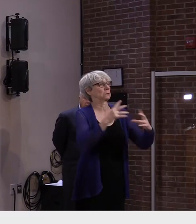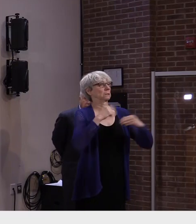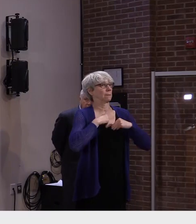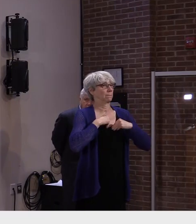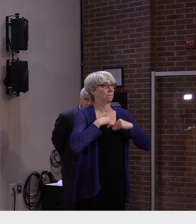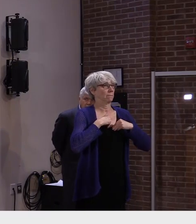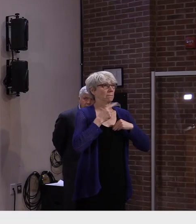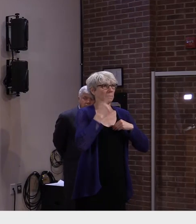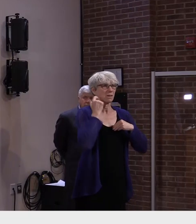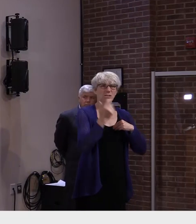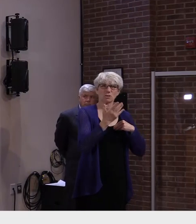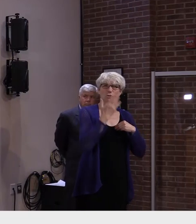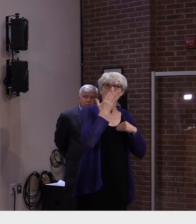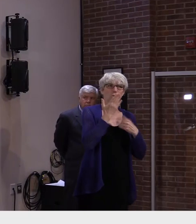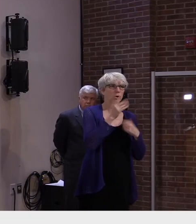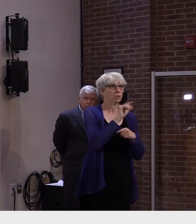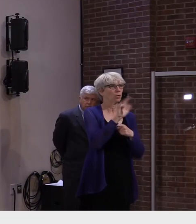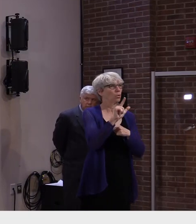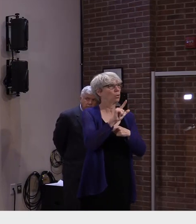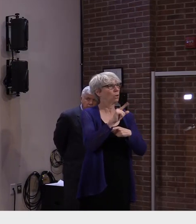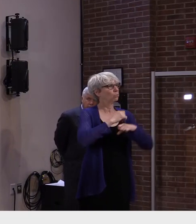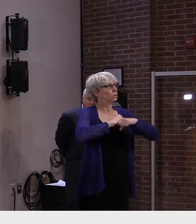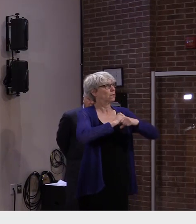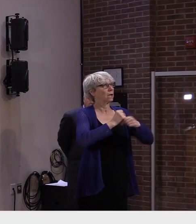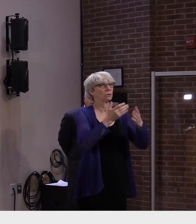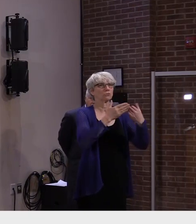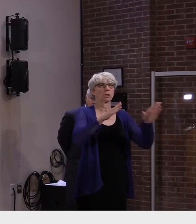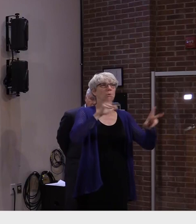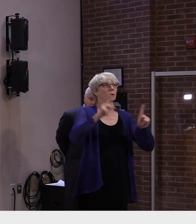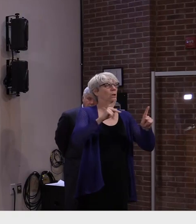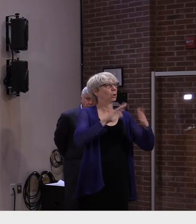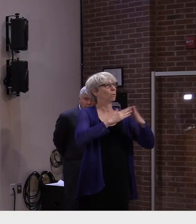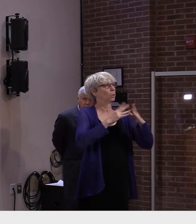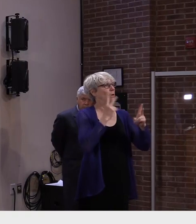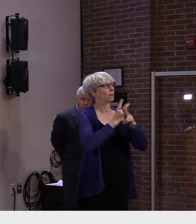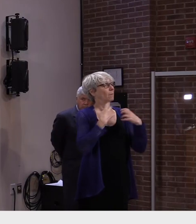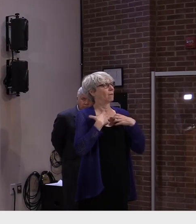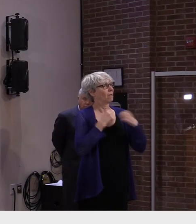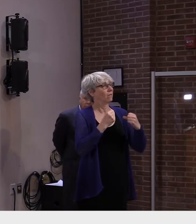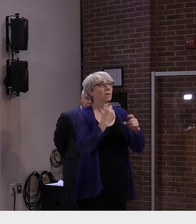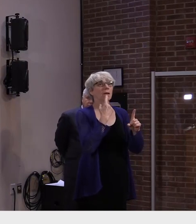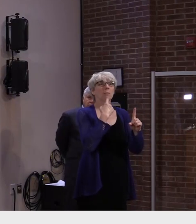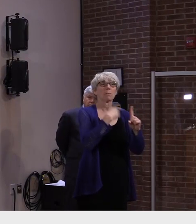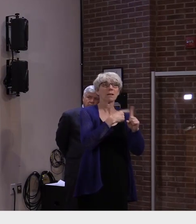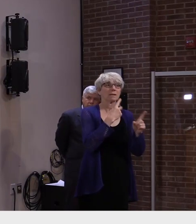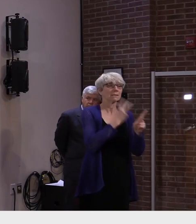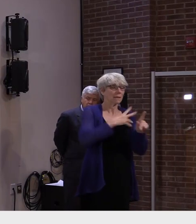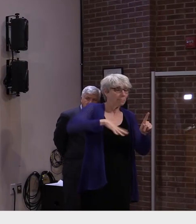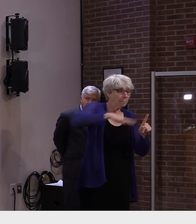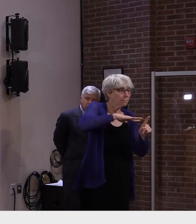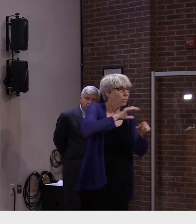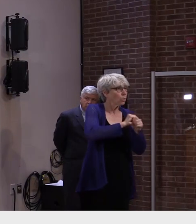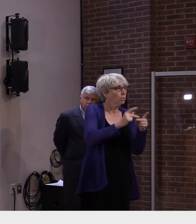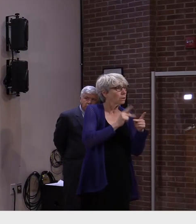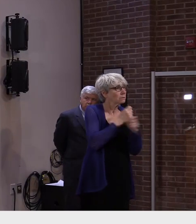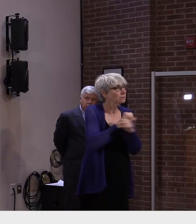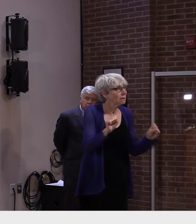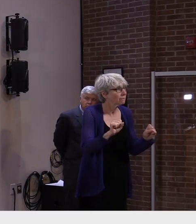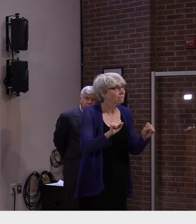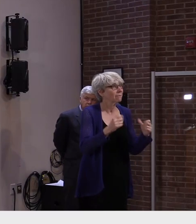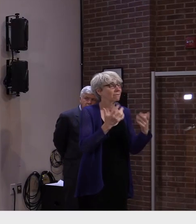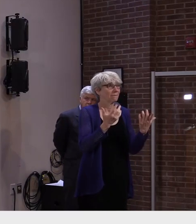public health tool, and it's a useful business tool to keep their population of employees healthy and to keep